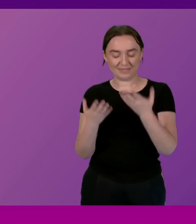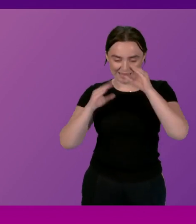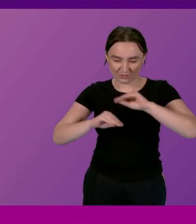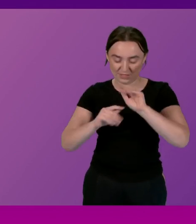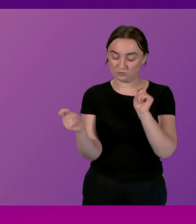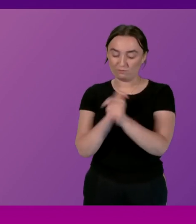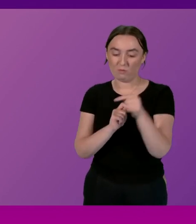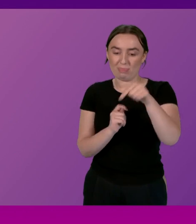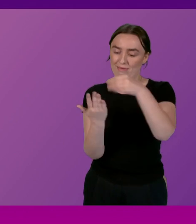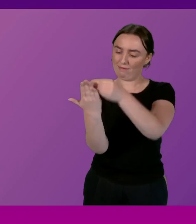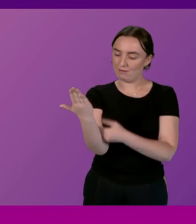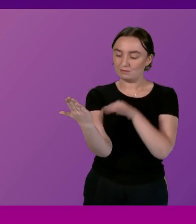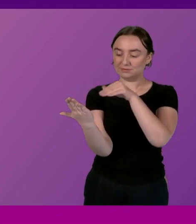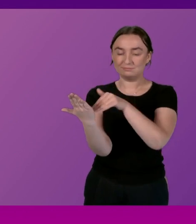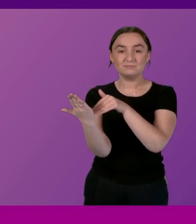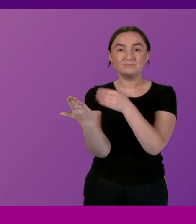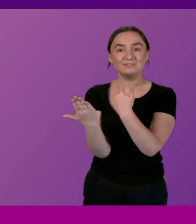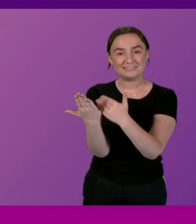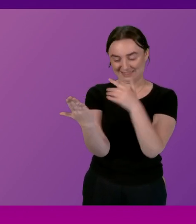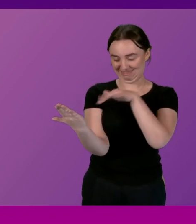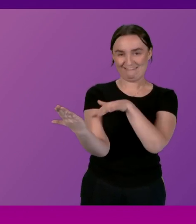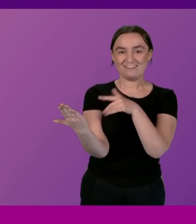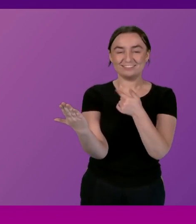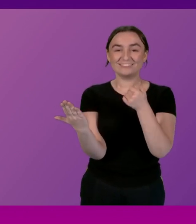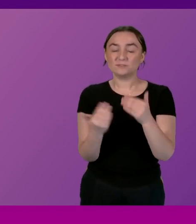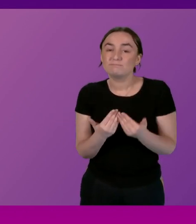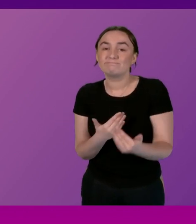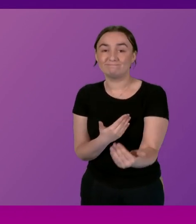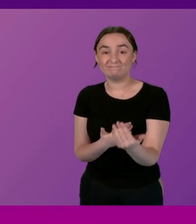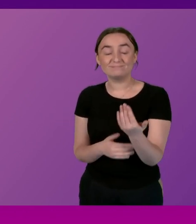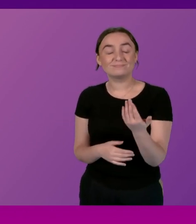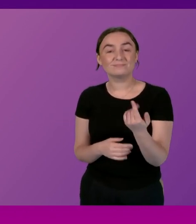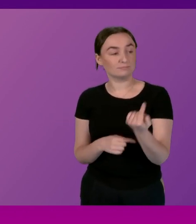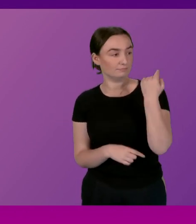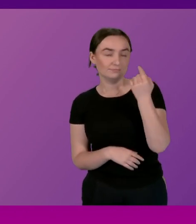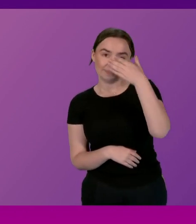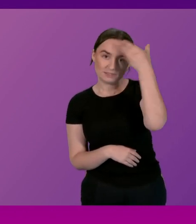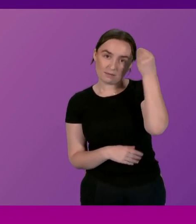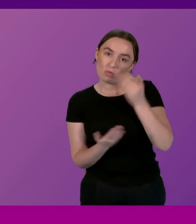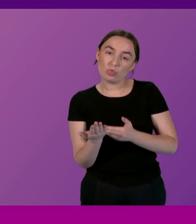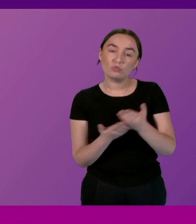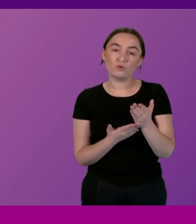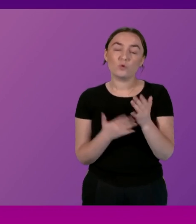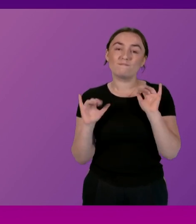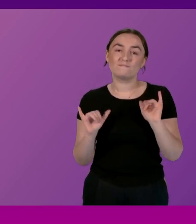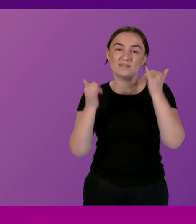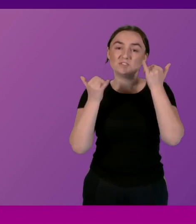on the agenda of the government going forward in the summer I hosted as part of the festival of politics a quick Q&A